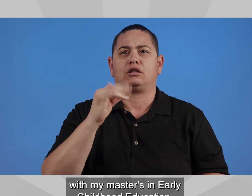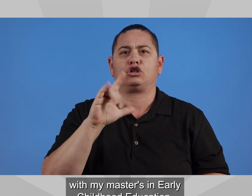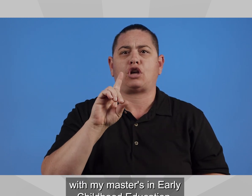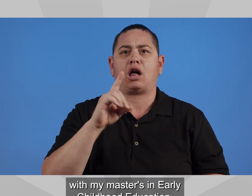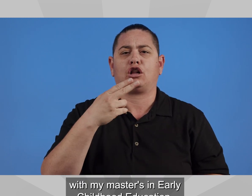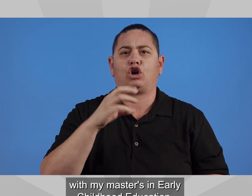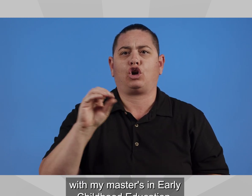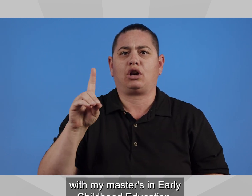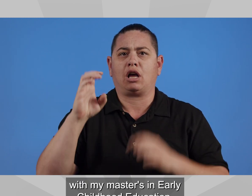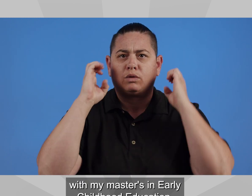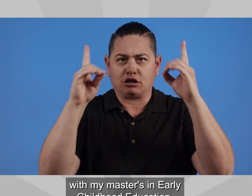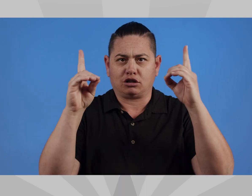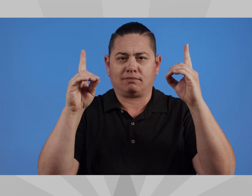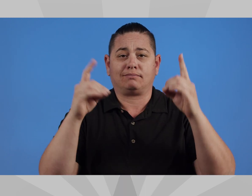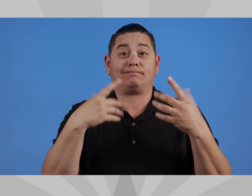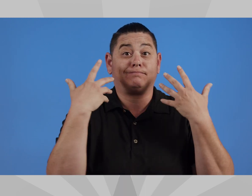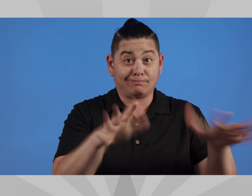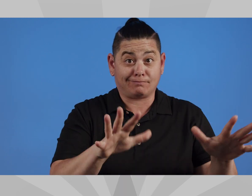in early childhood education.